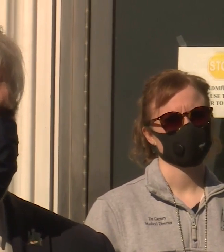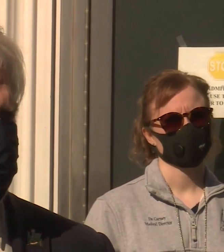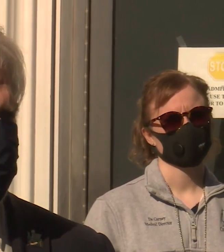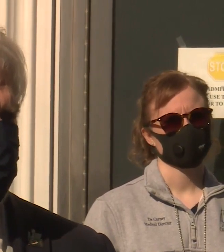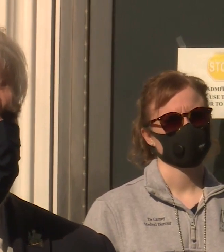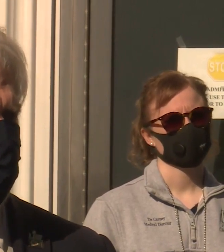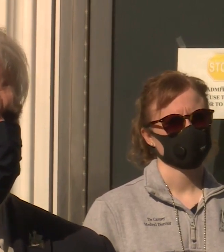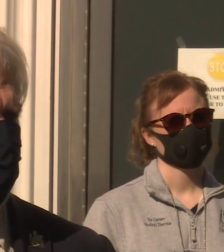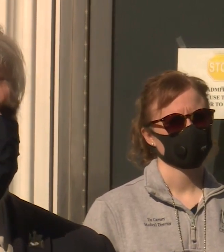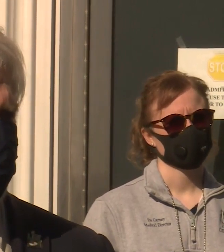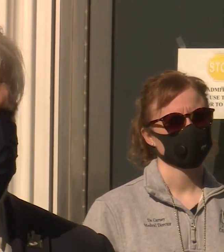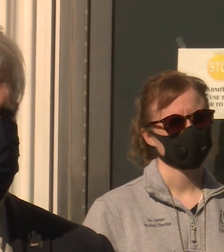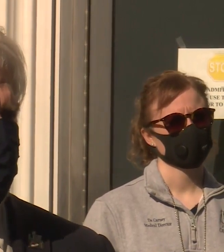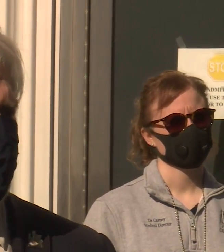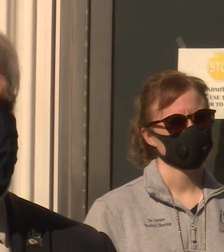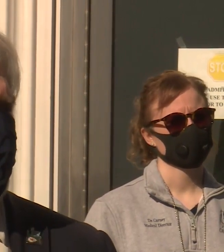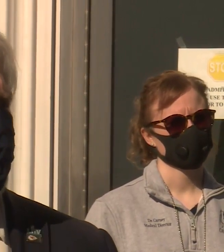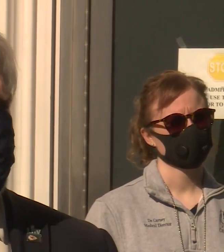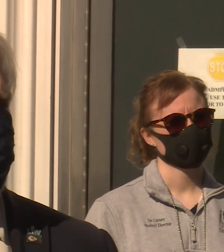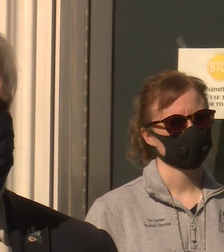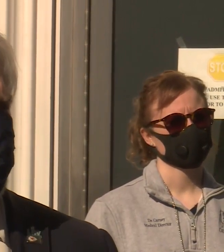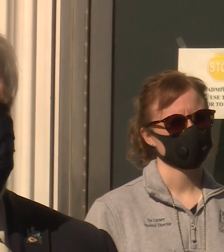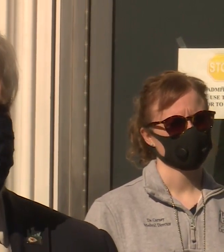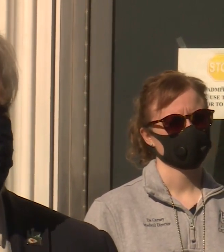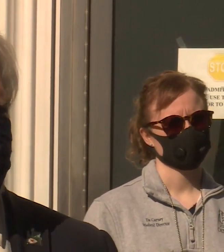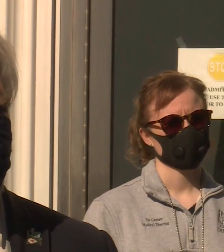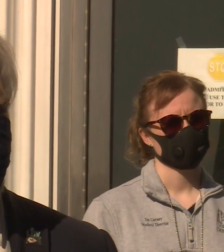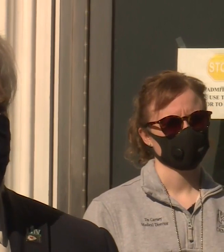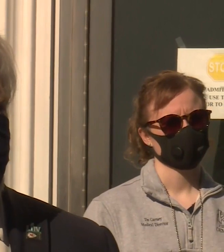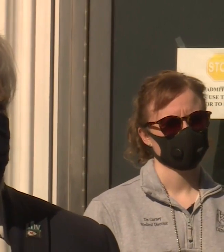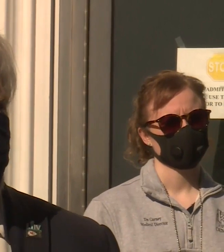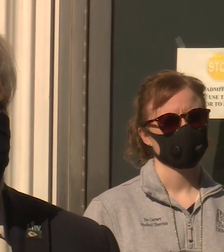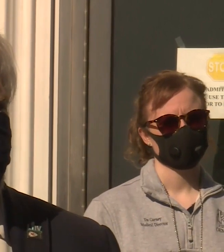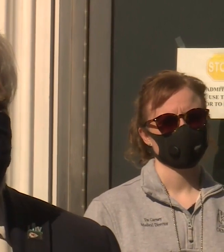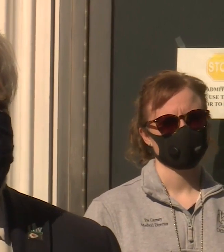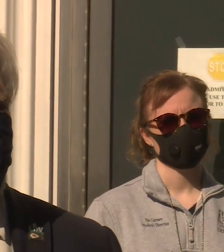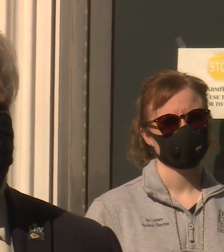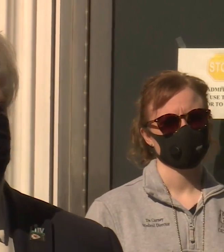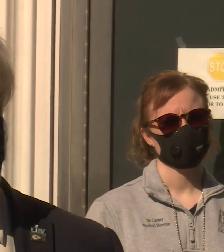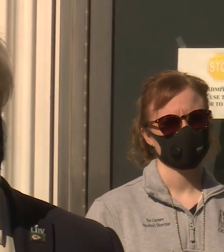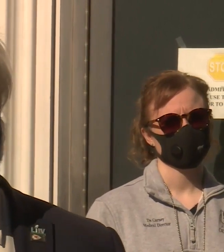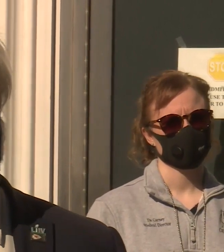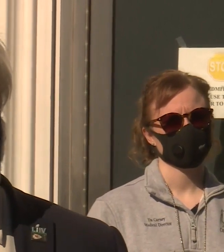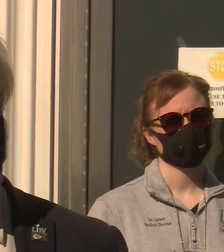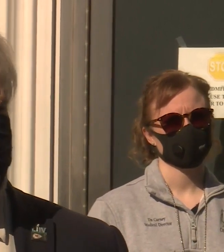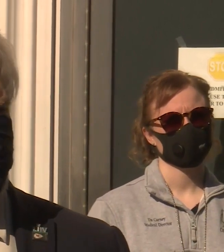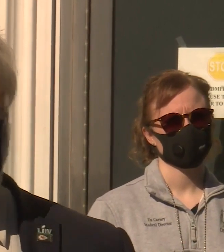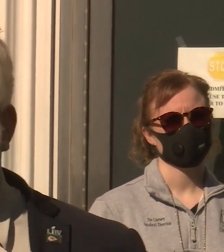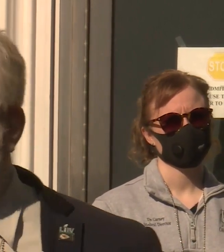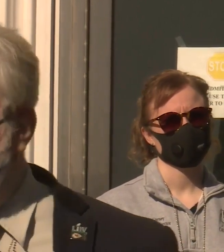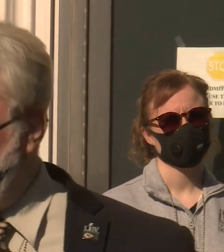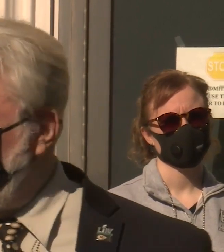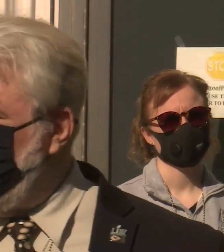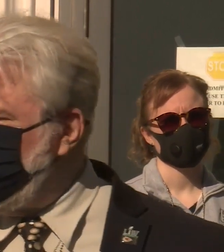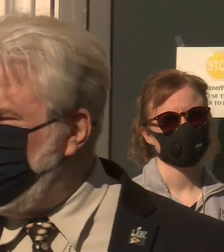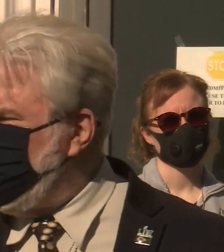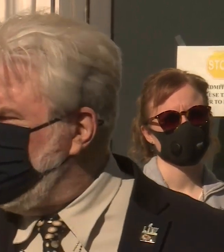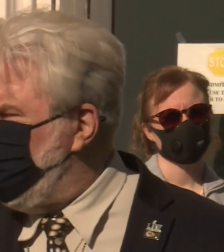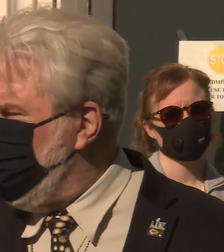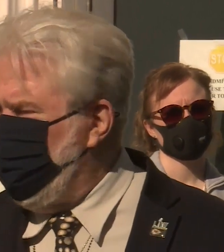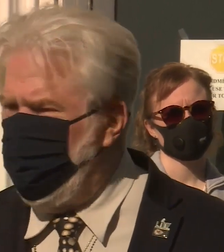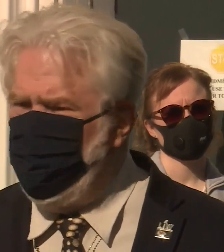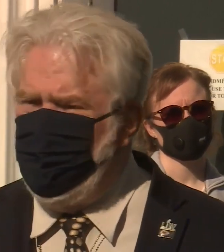other areas that may even have higher rates than we have. So that's why this is so important and my personal